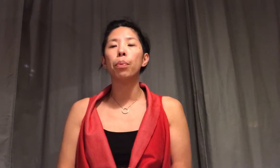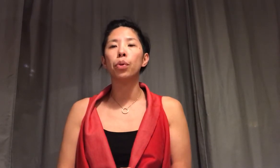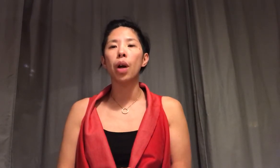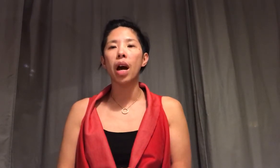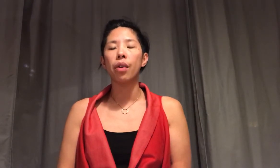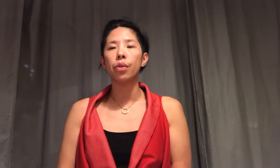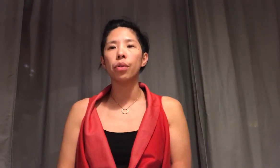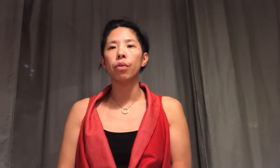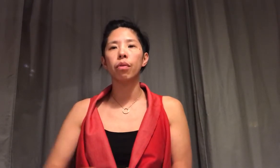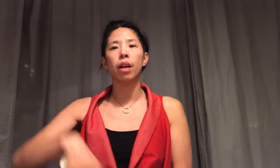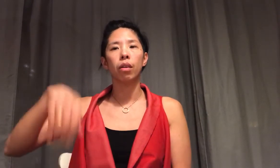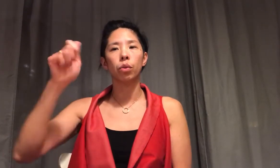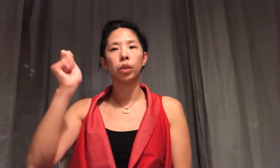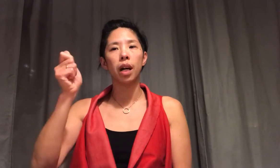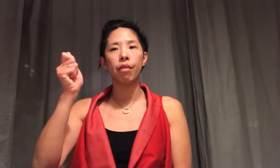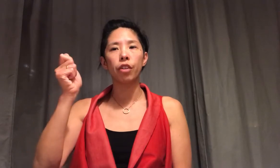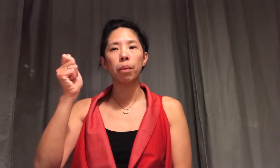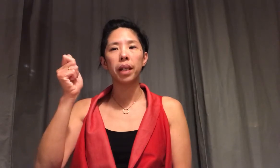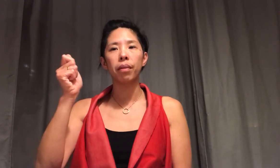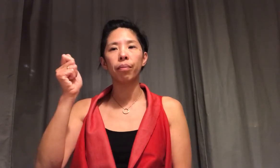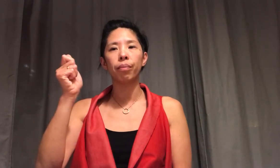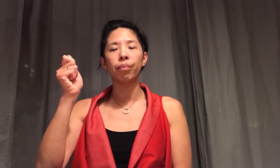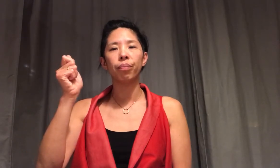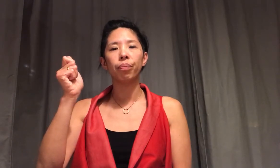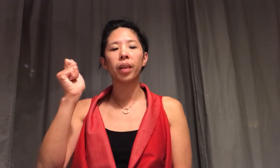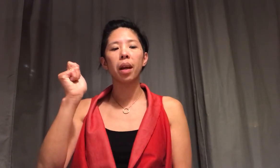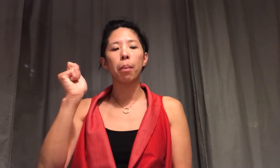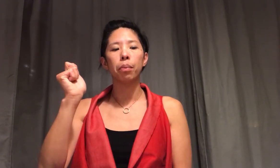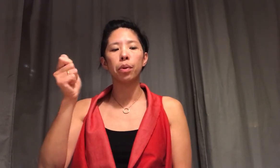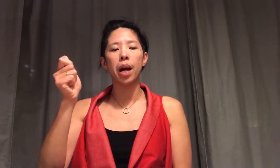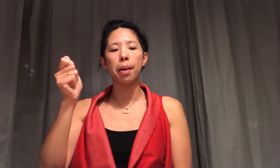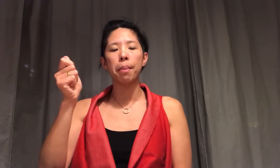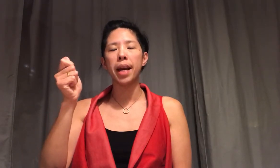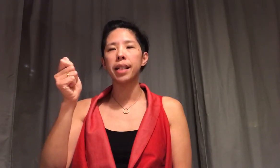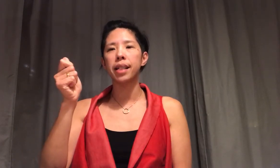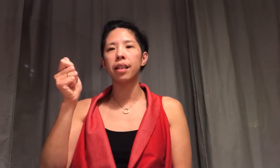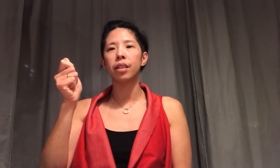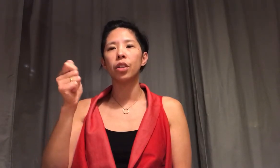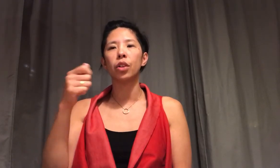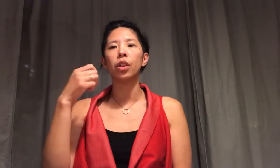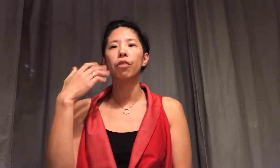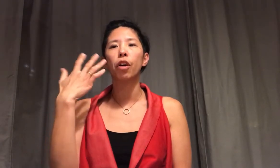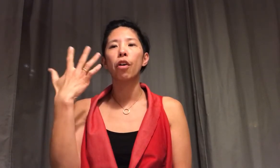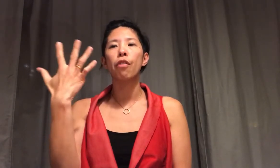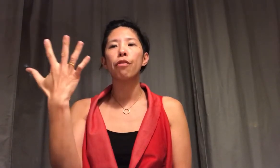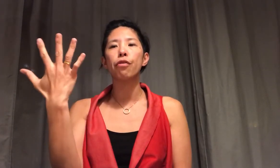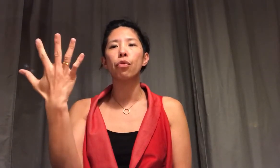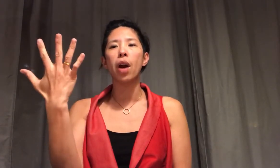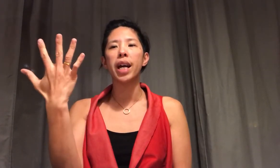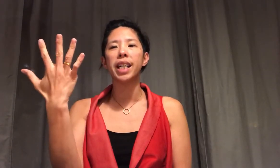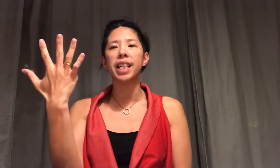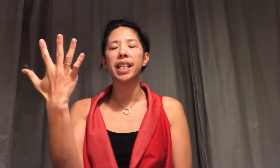Brown. Hold it up for me. Brown pencil. You're going to look for Friday.